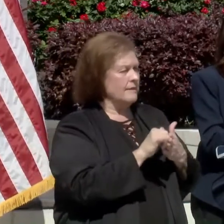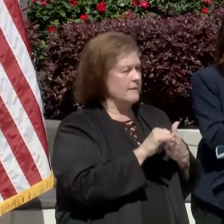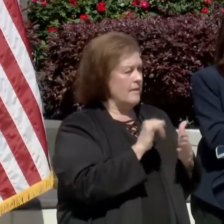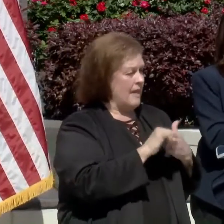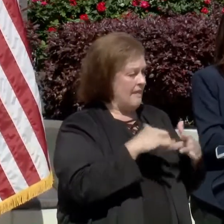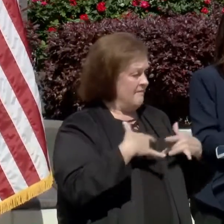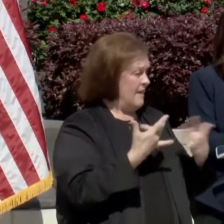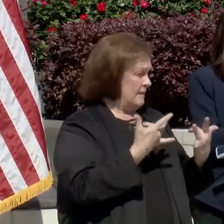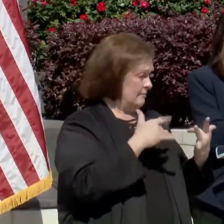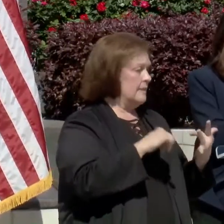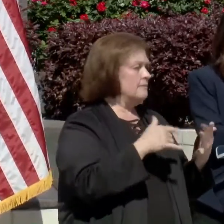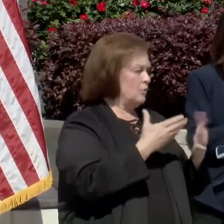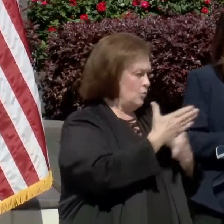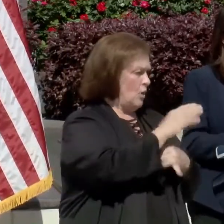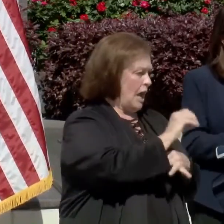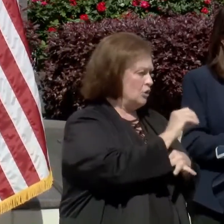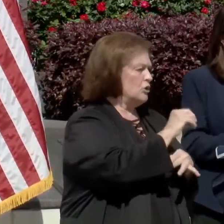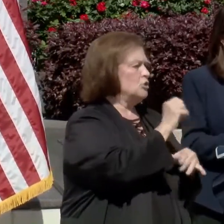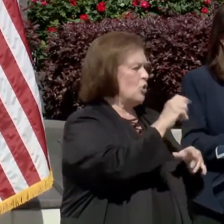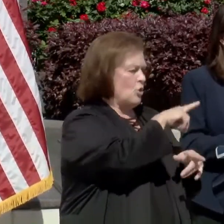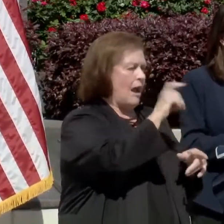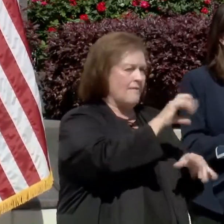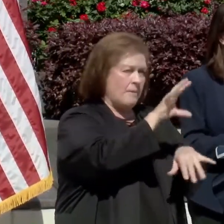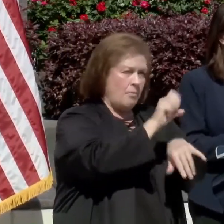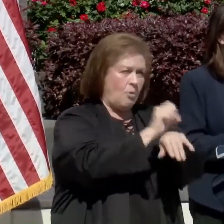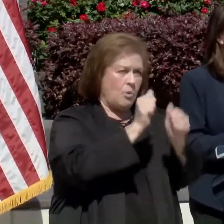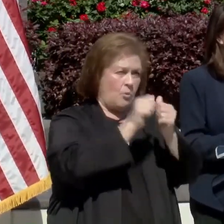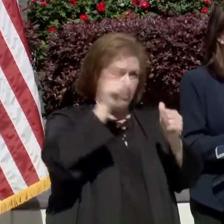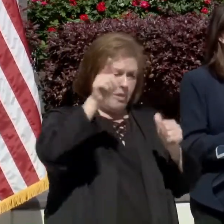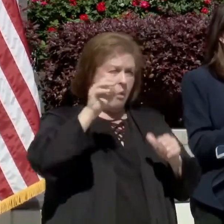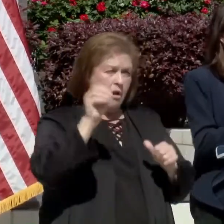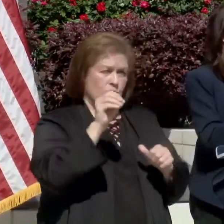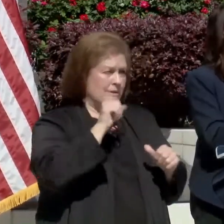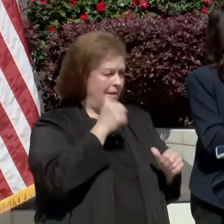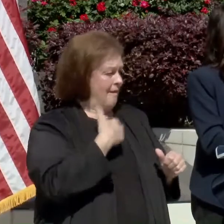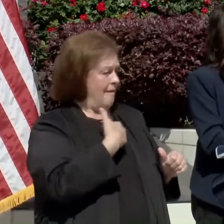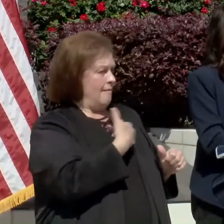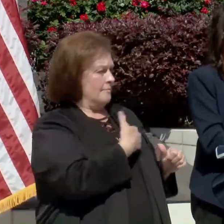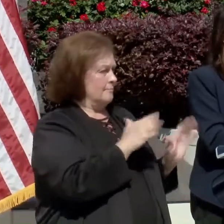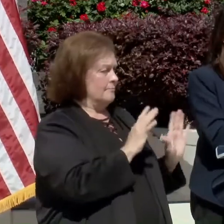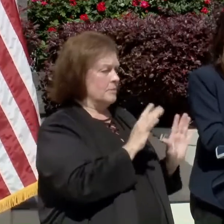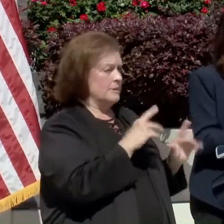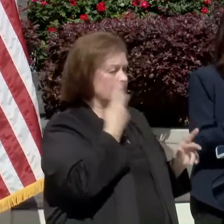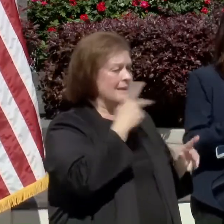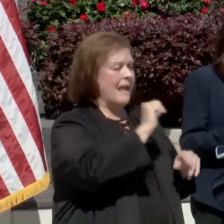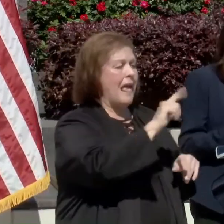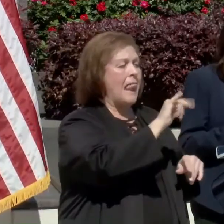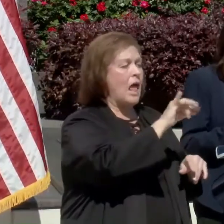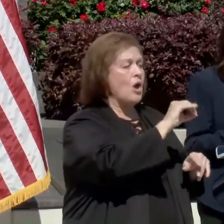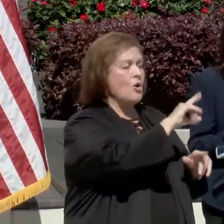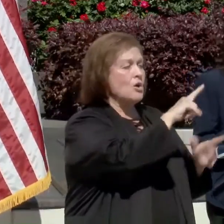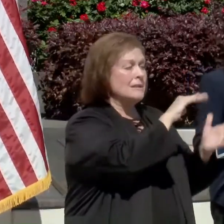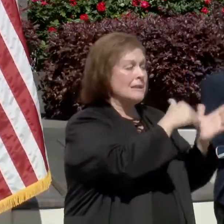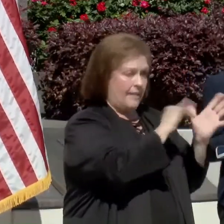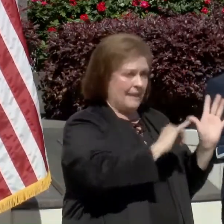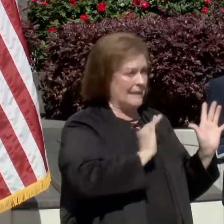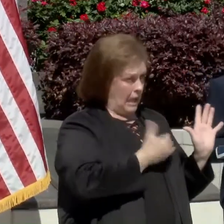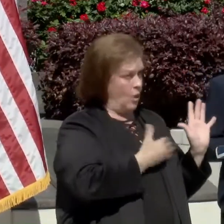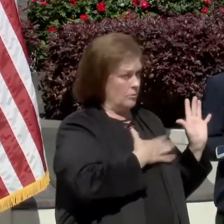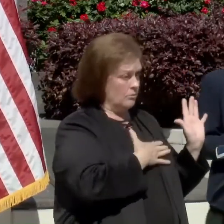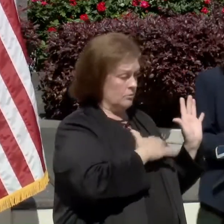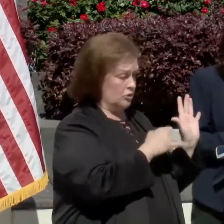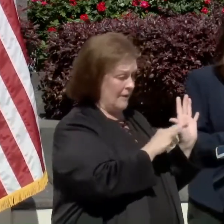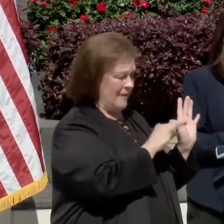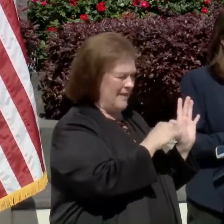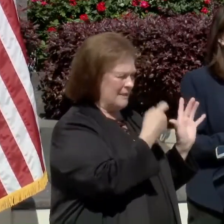event was run through Oshner. So it's their reservation system, not ours. So the ones that you see at the Elario center or our reservation system, that's why